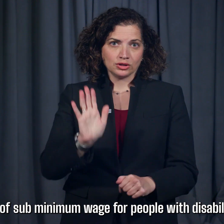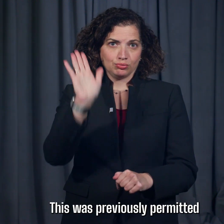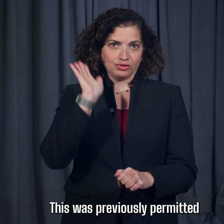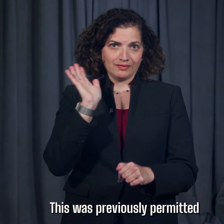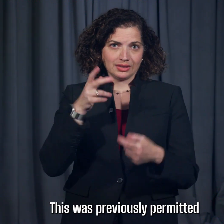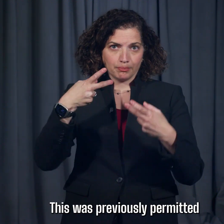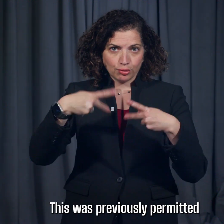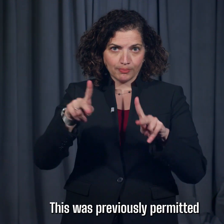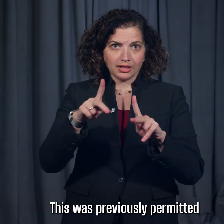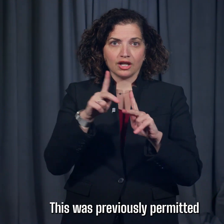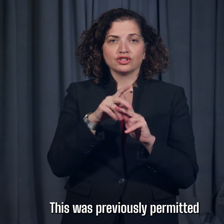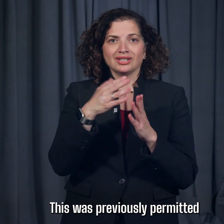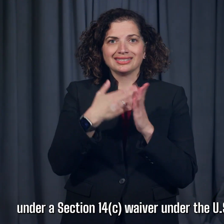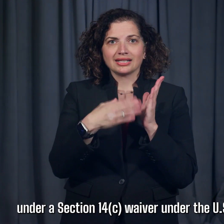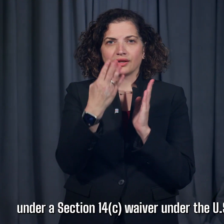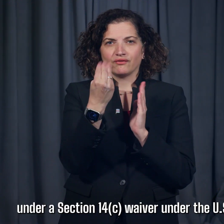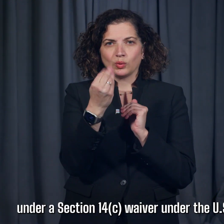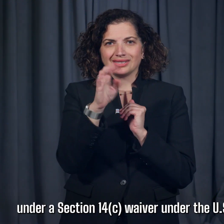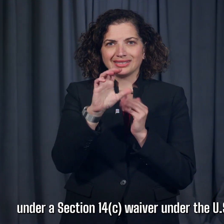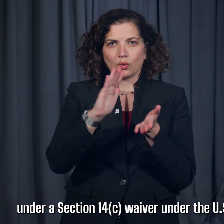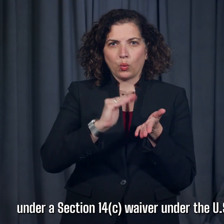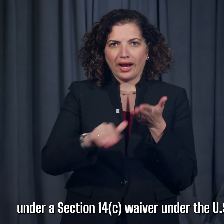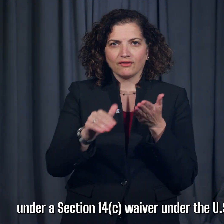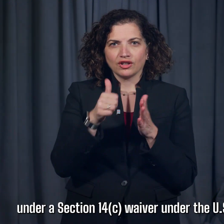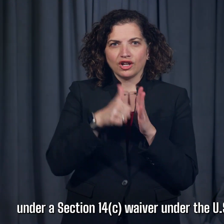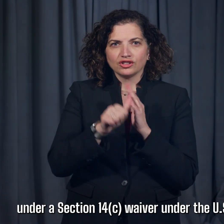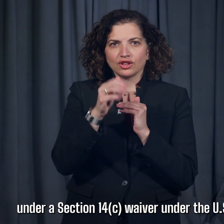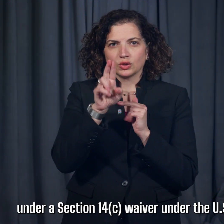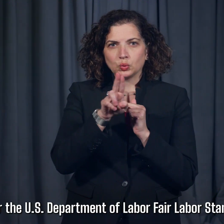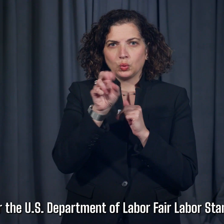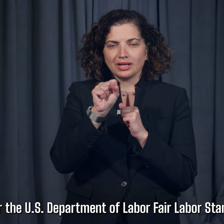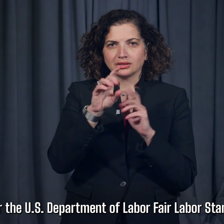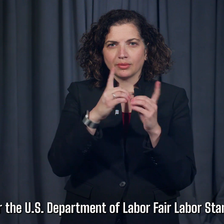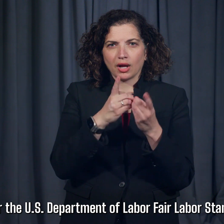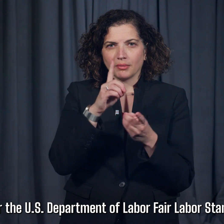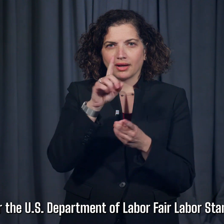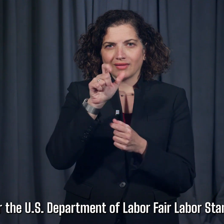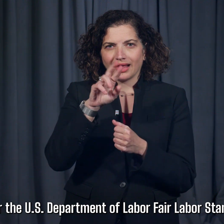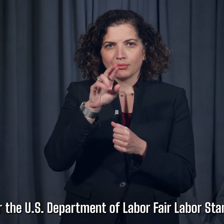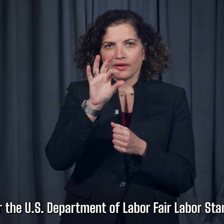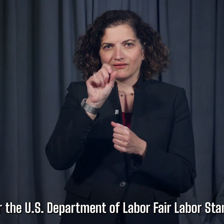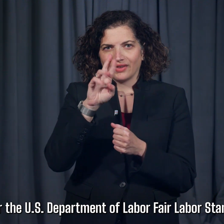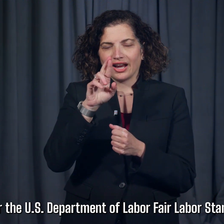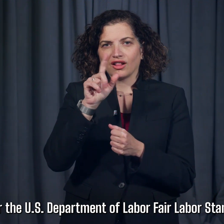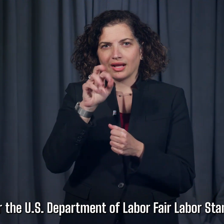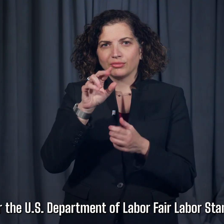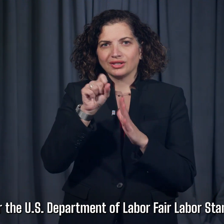This was previously permitted under a Section 14 waiver under the U.S. Department of Labor Fair Labor